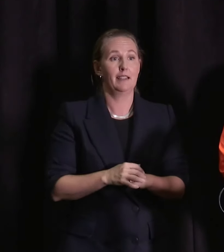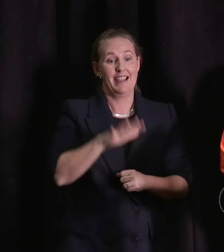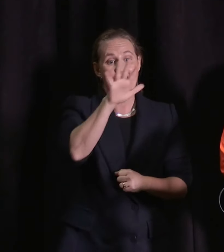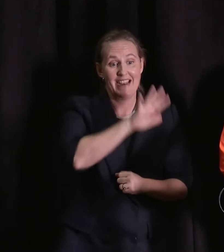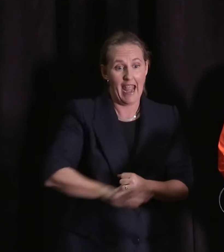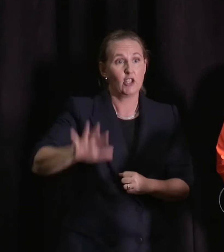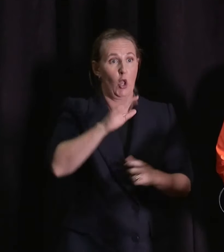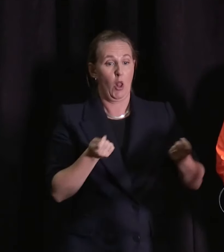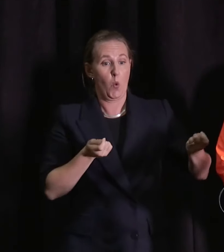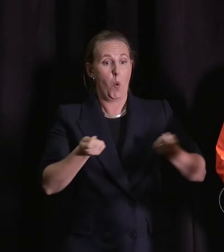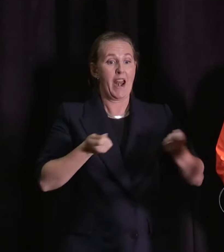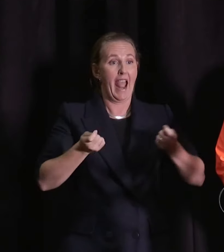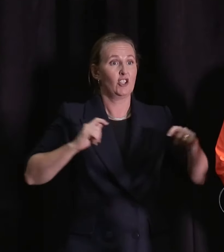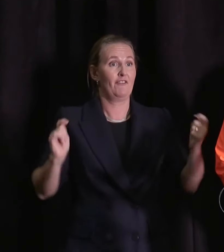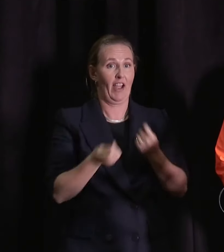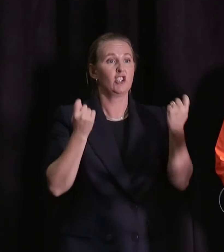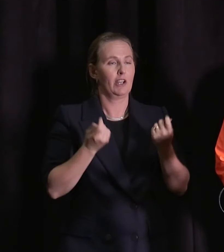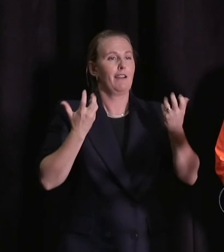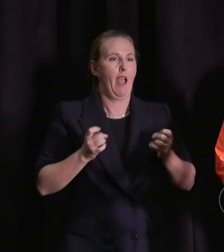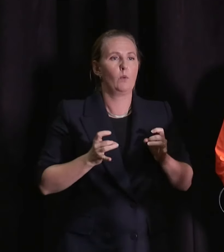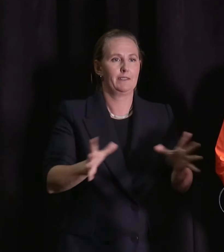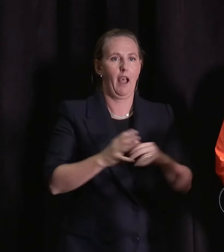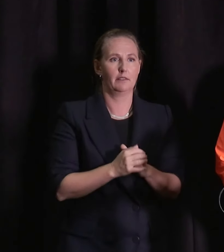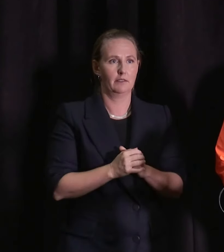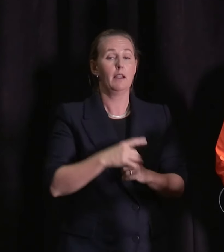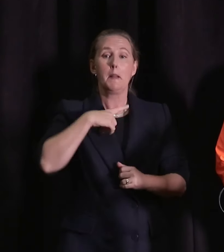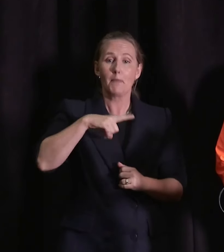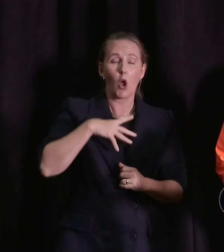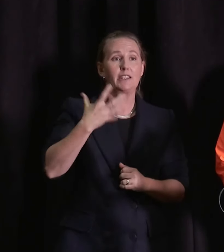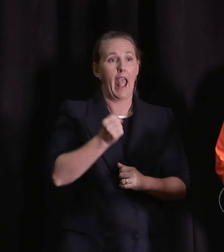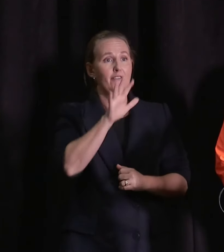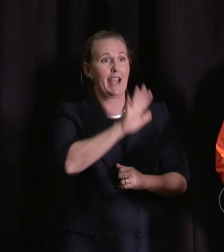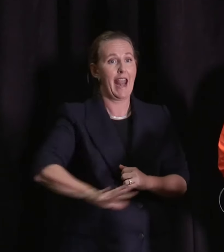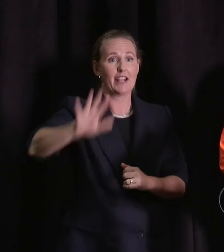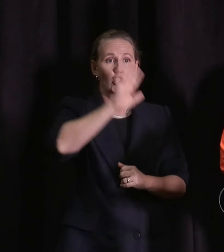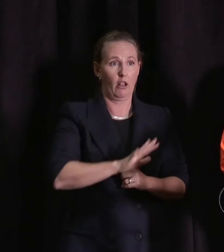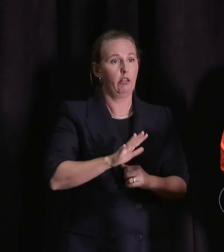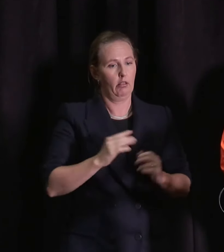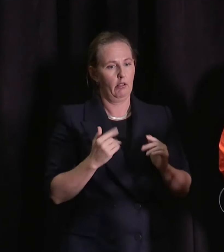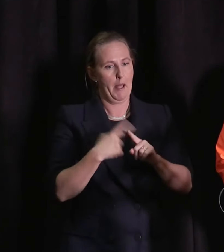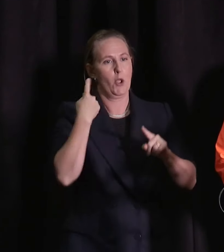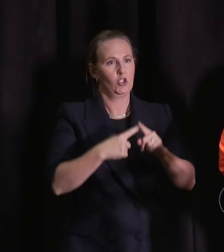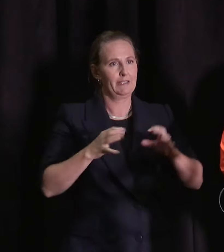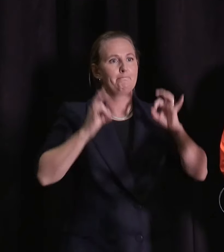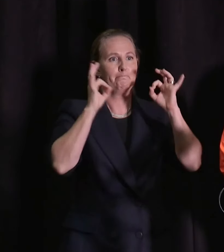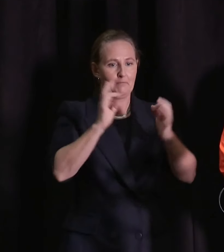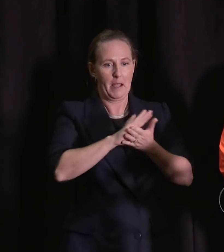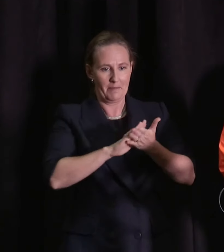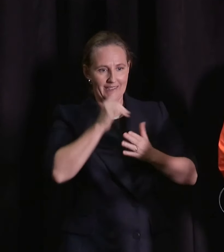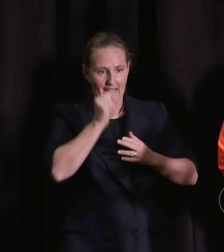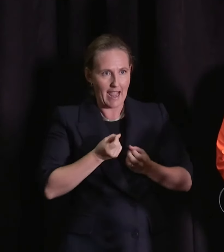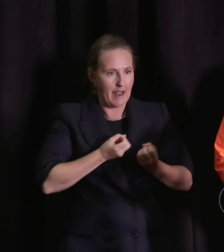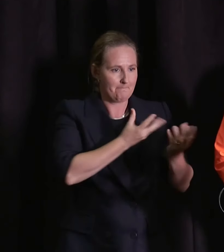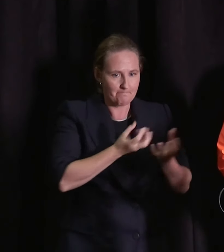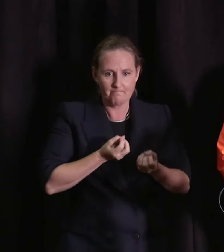is now kicked in as a result of declaring a national state of emergency will make sure that we're getting energy to where it's most needed, most urgently.